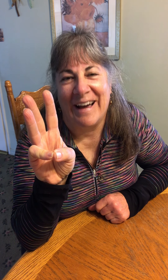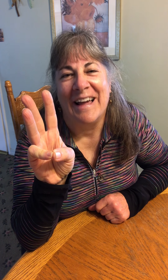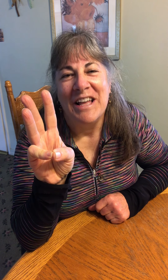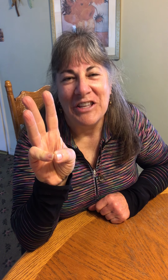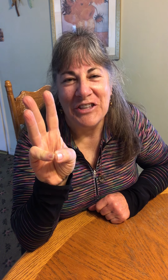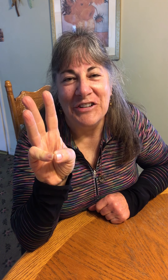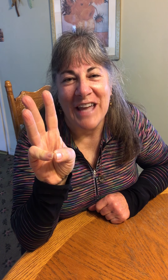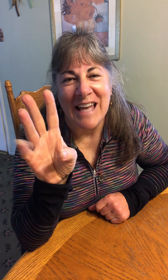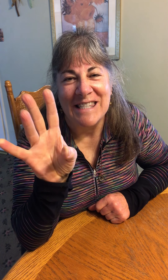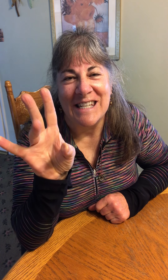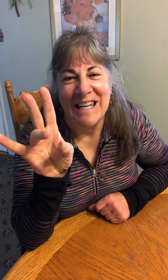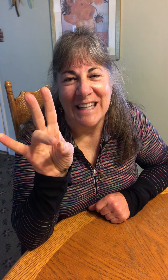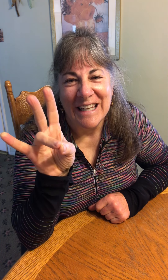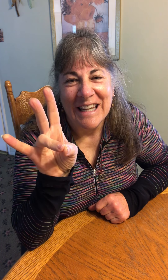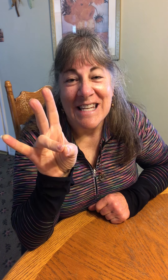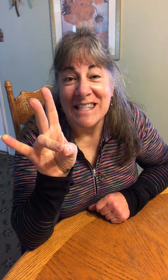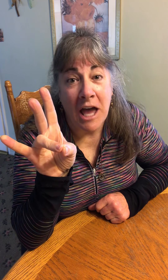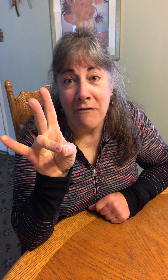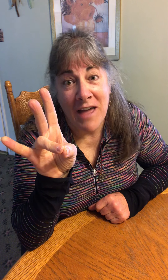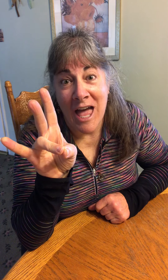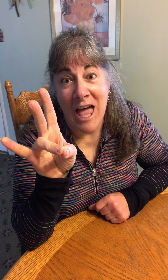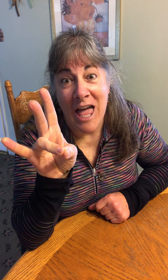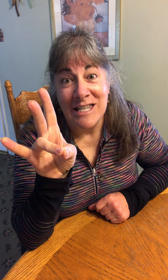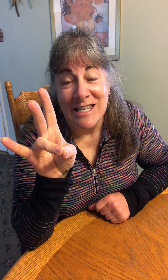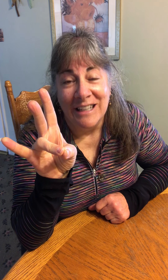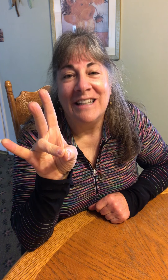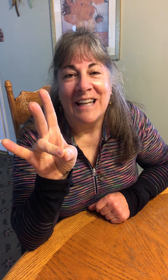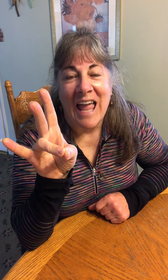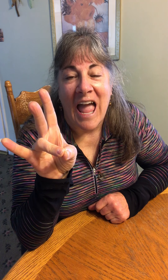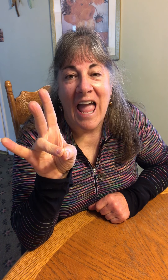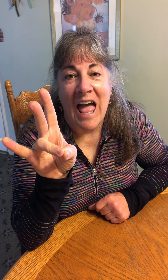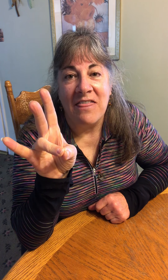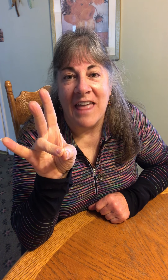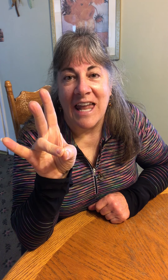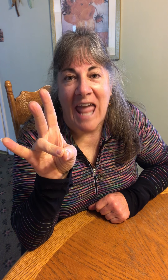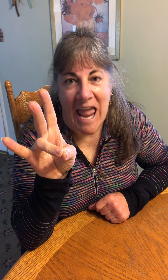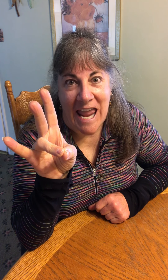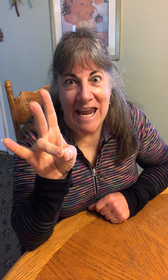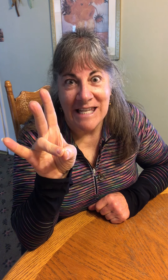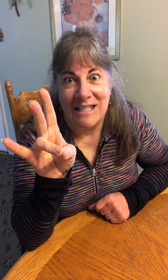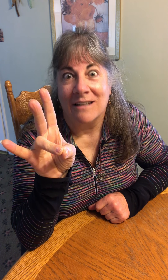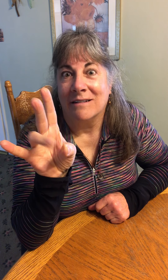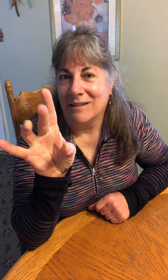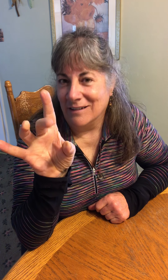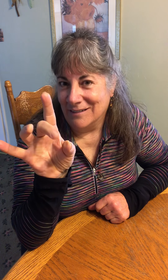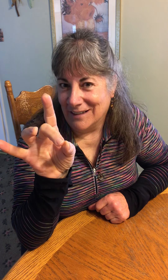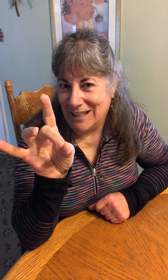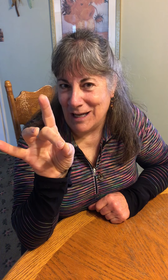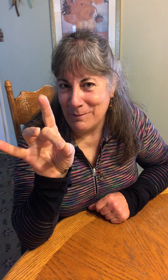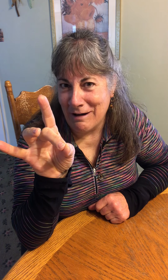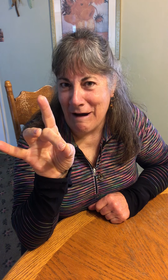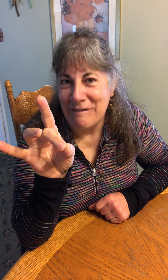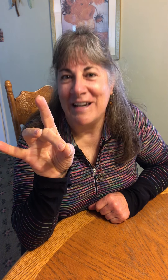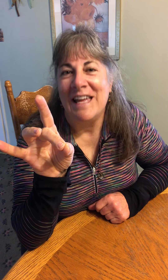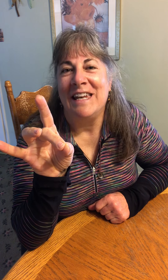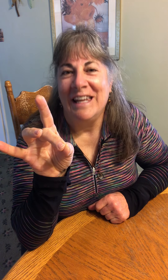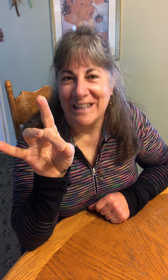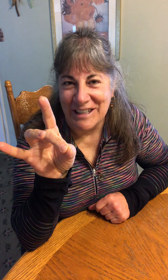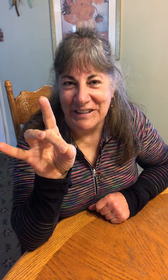You guessed it. Seven. And then eight. Keep going. You